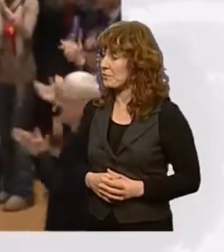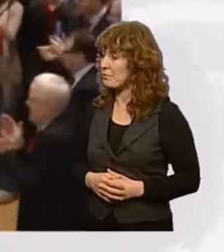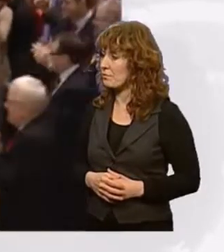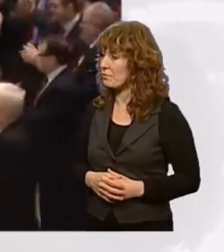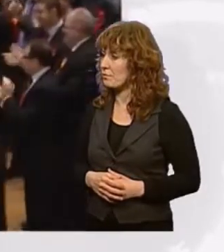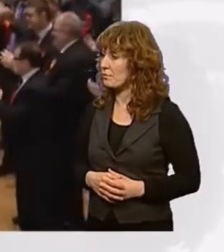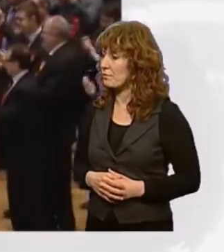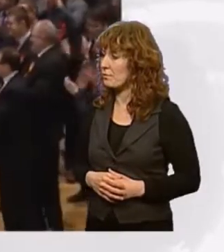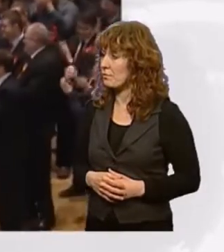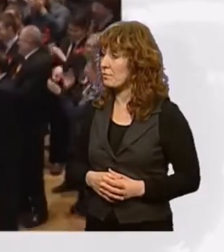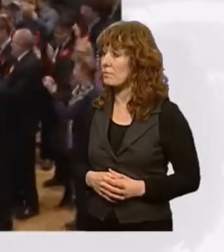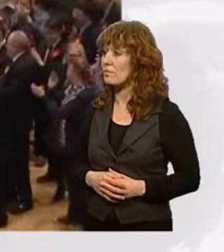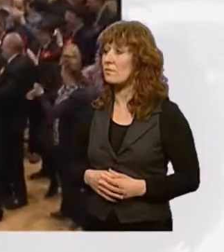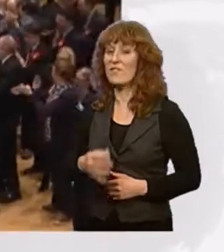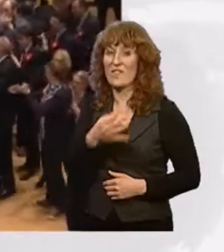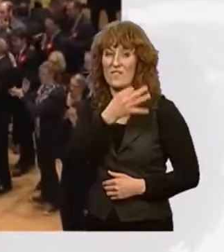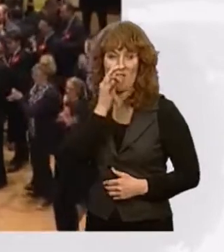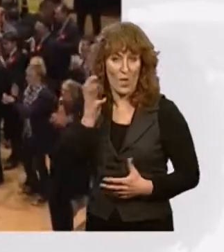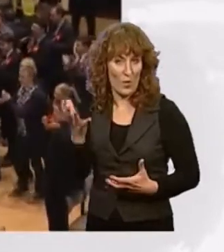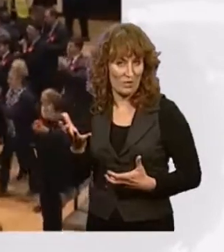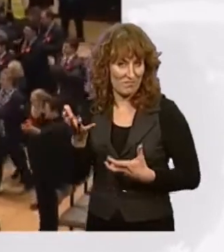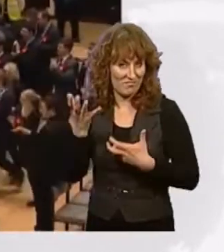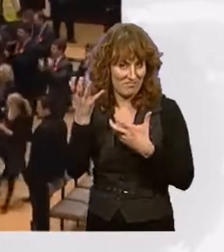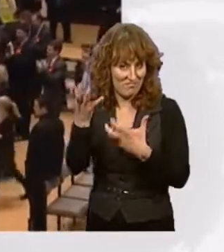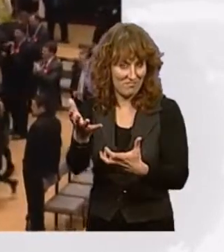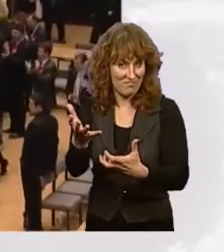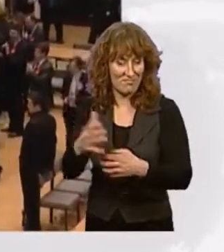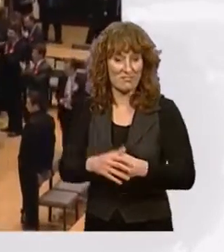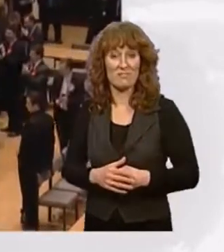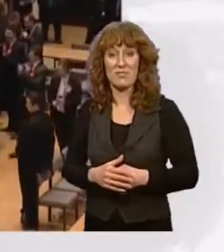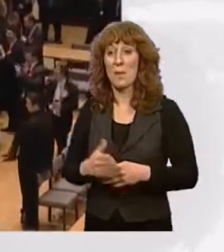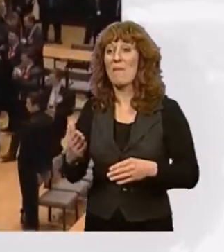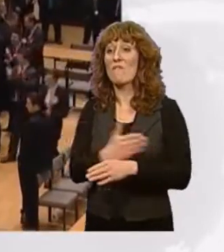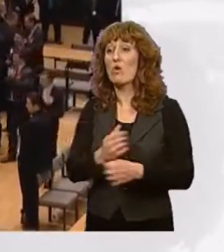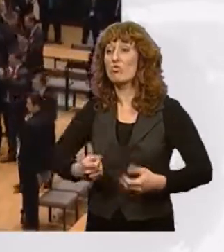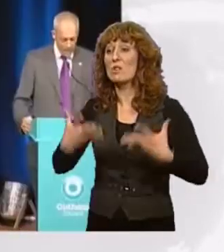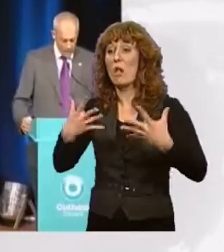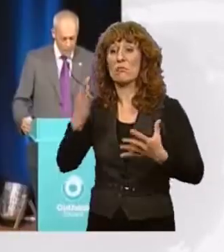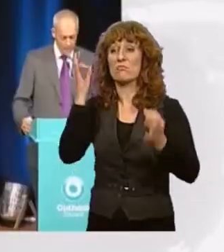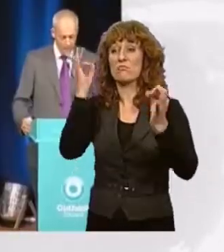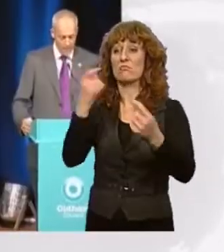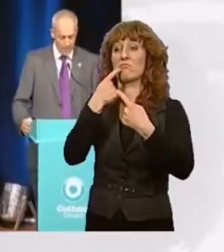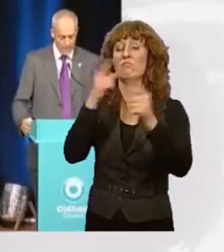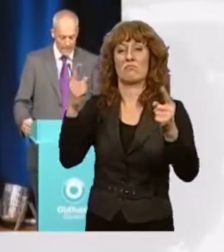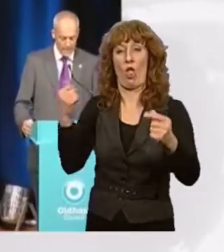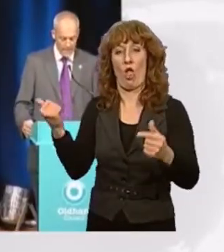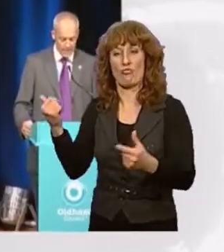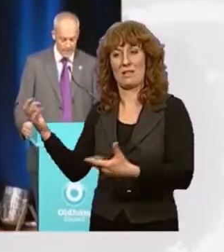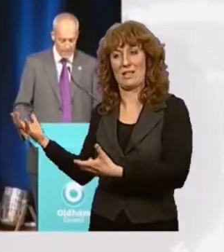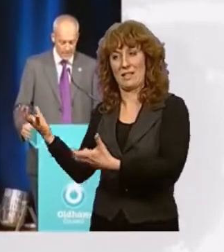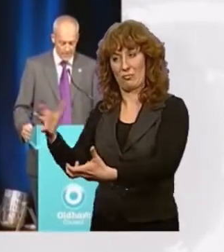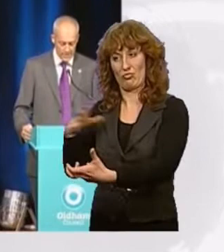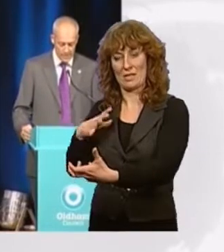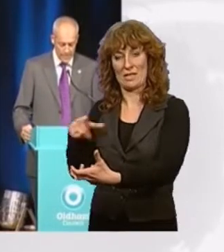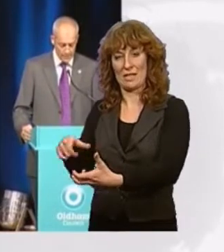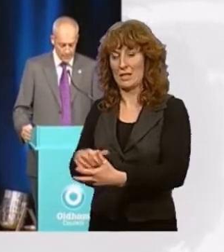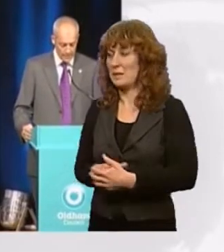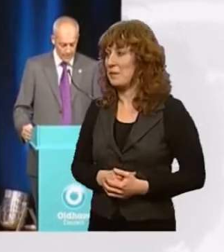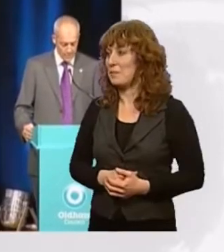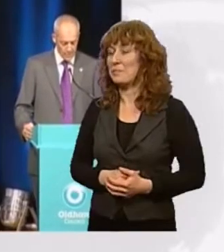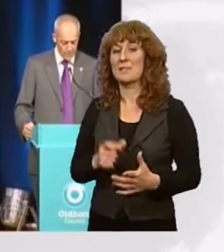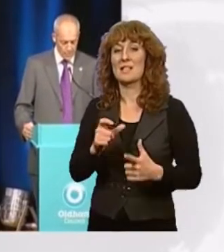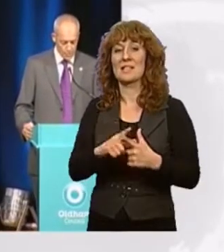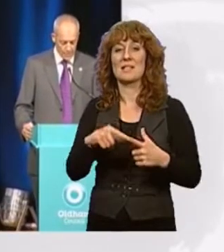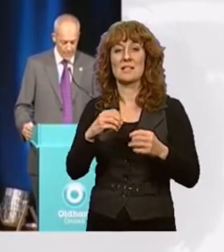Flowers arrived for a Labour victory even before the result was officially announced. I do hereby declare that the said Debbie